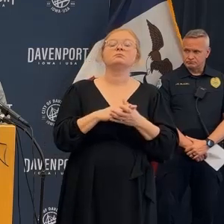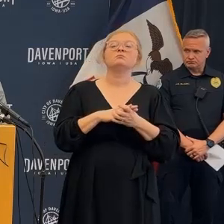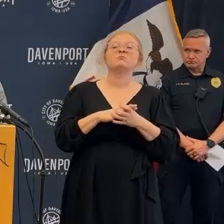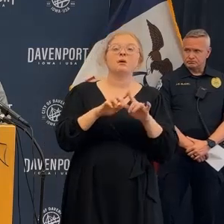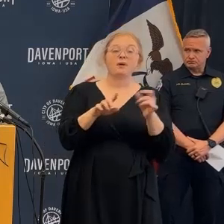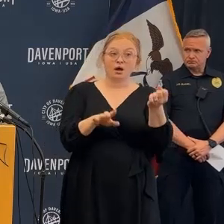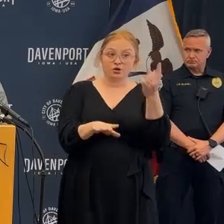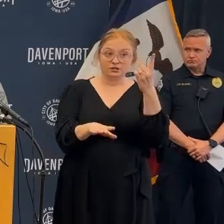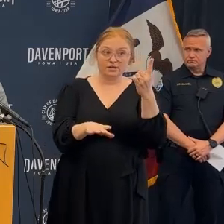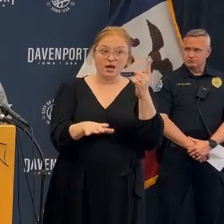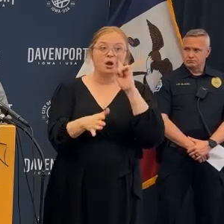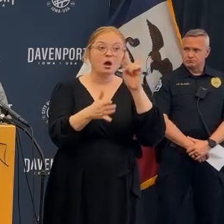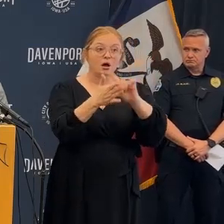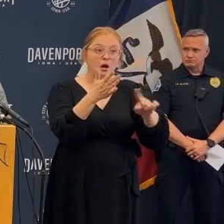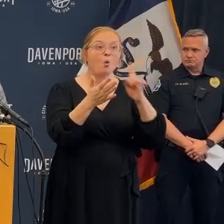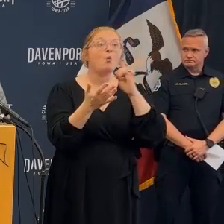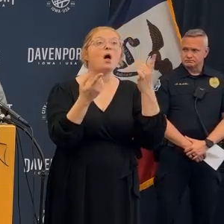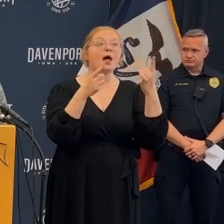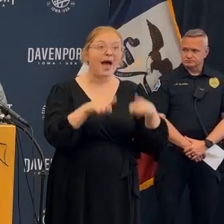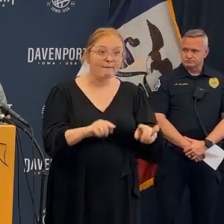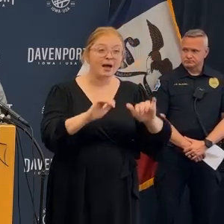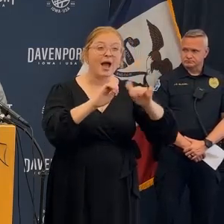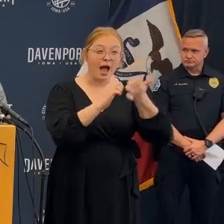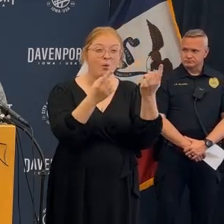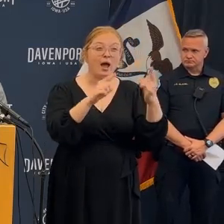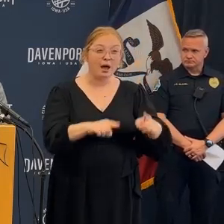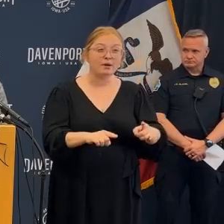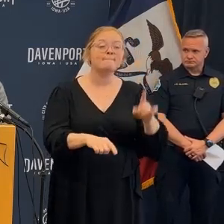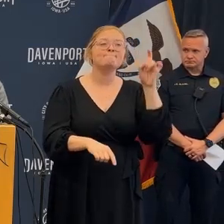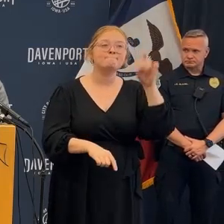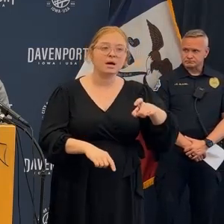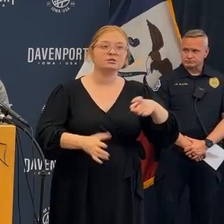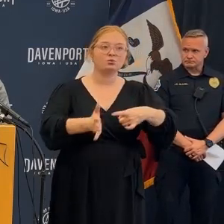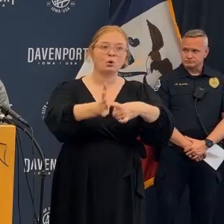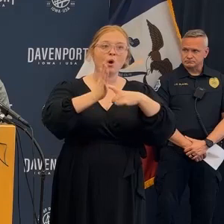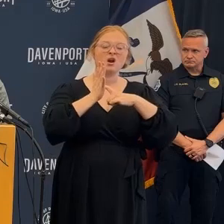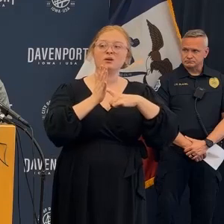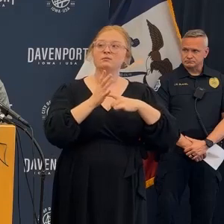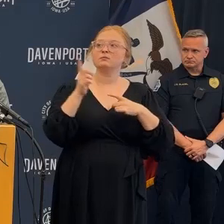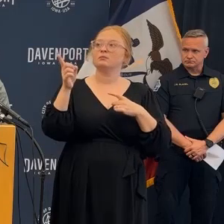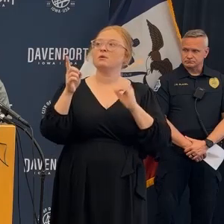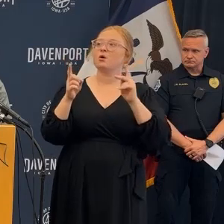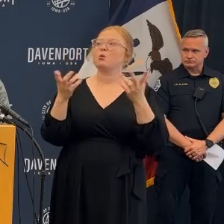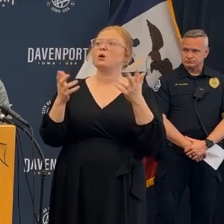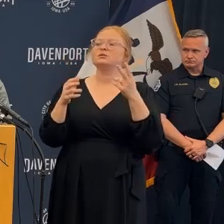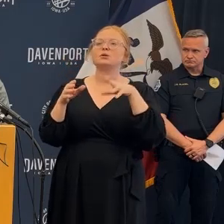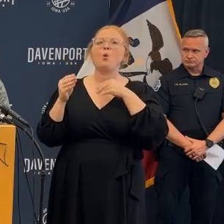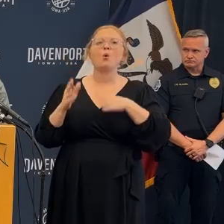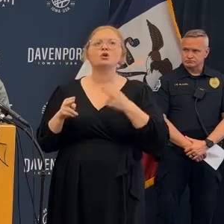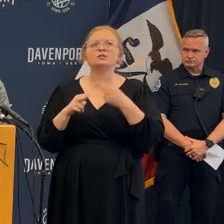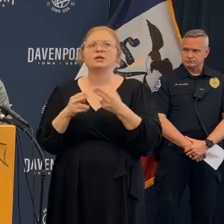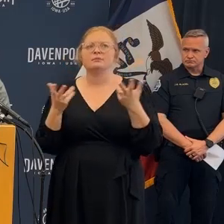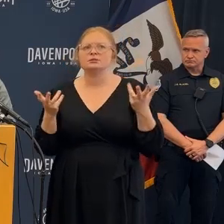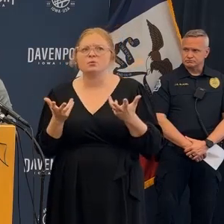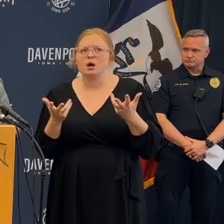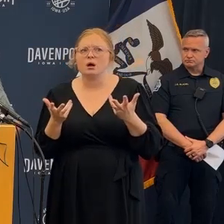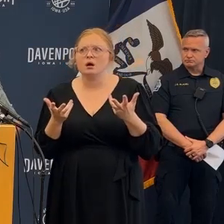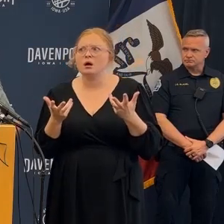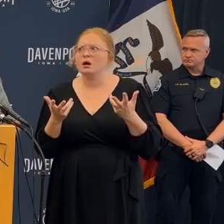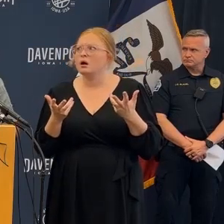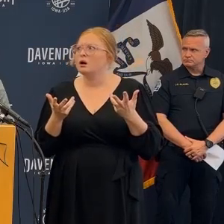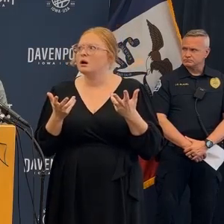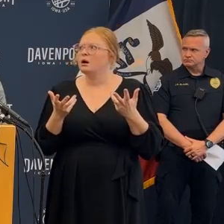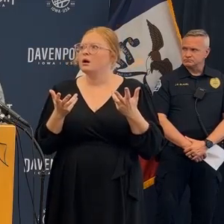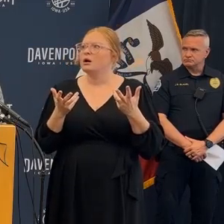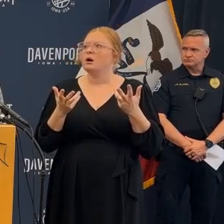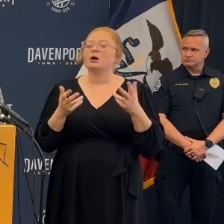have determined if a criminal offense has occurred in order to initiate a criminal investigation regardless of what